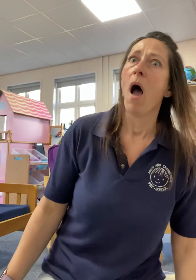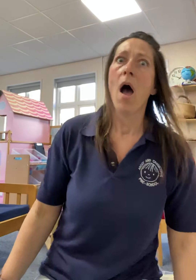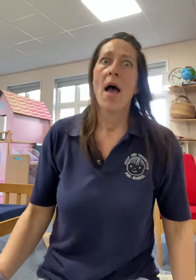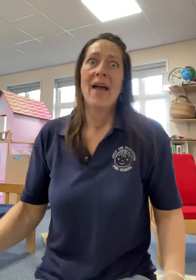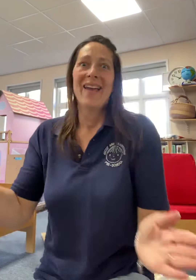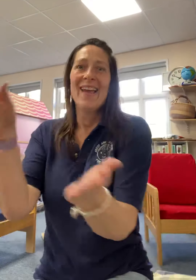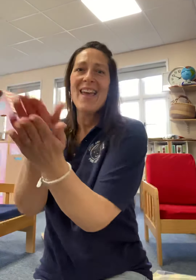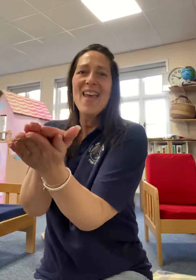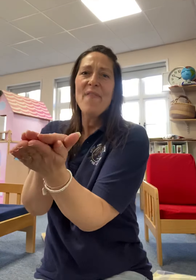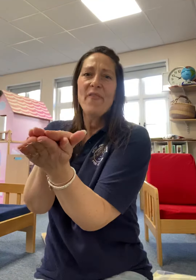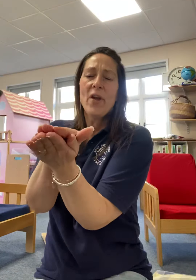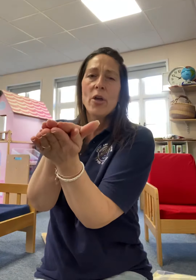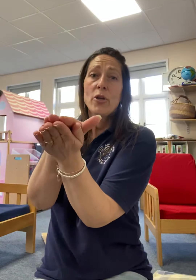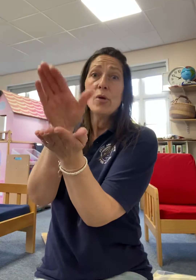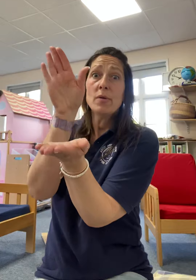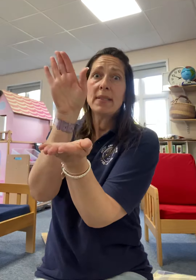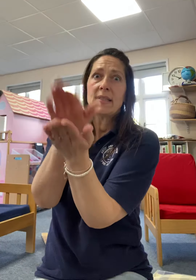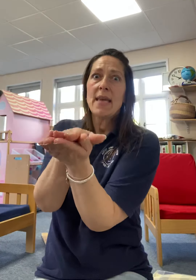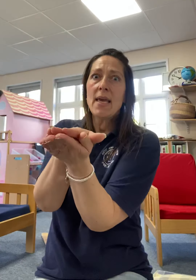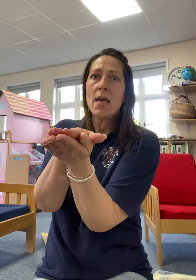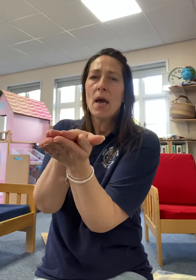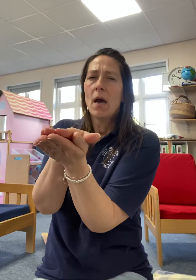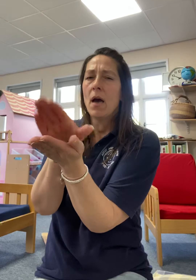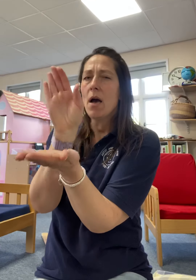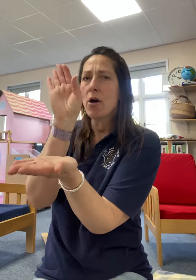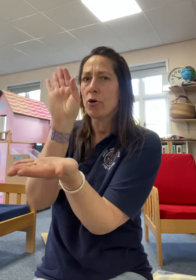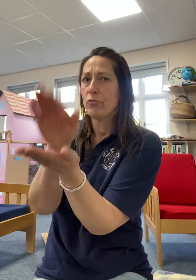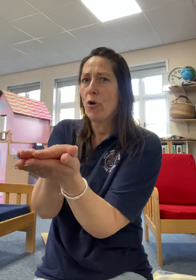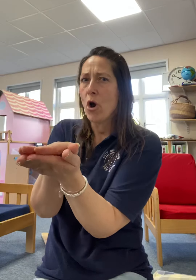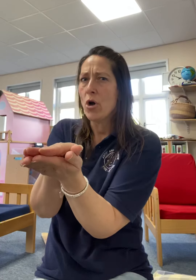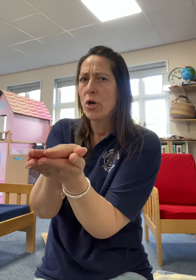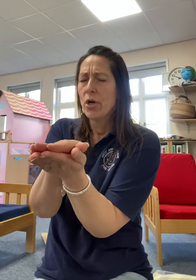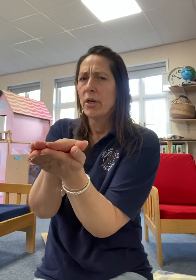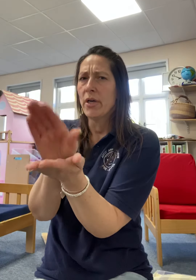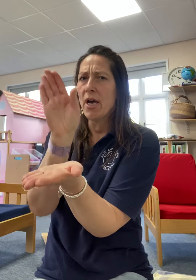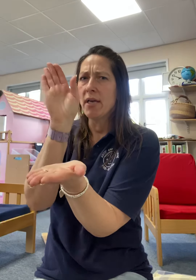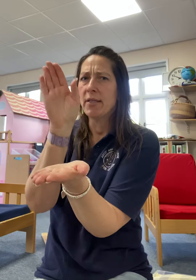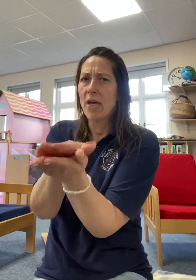If you see a crocodile,